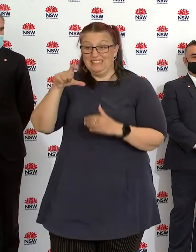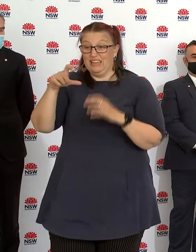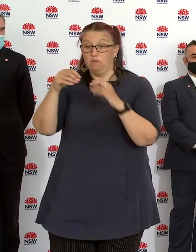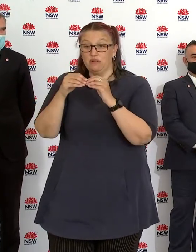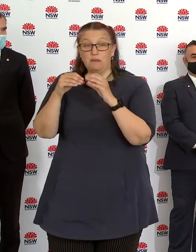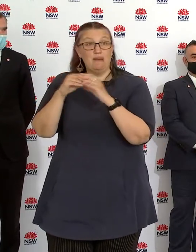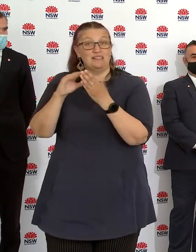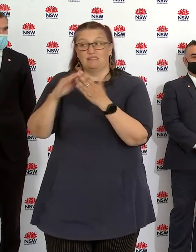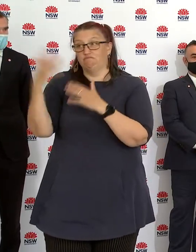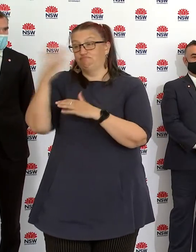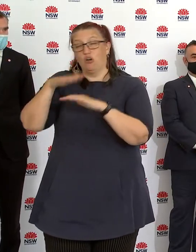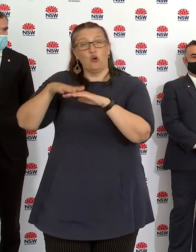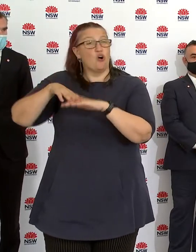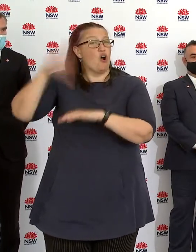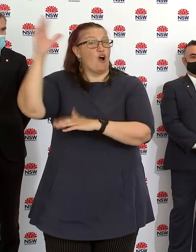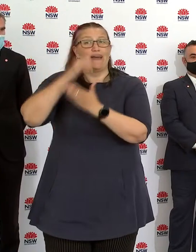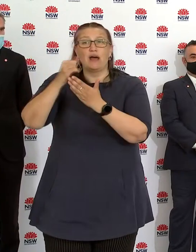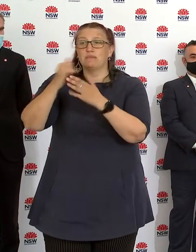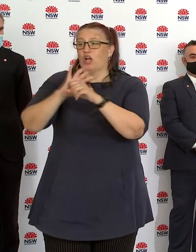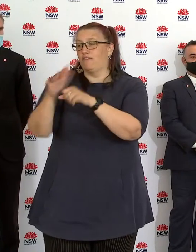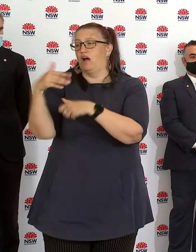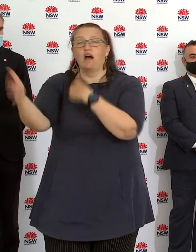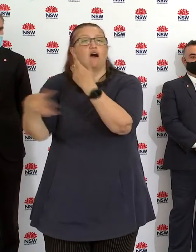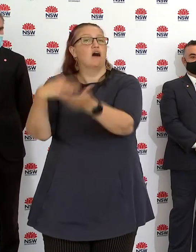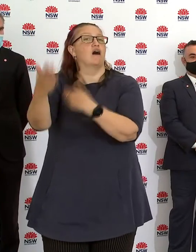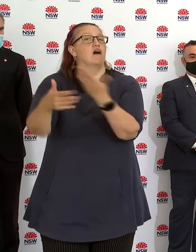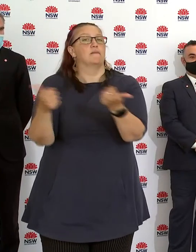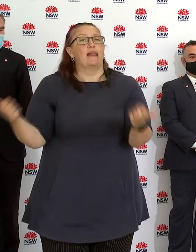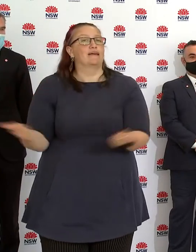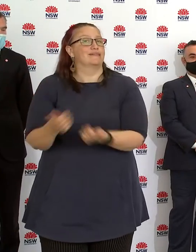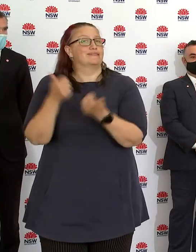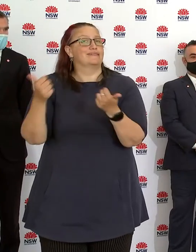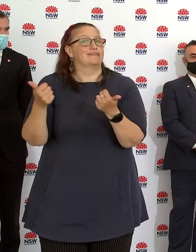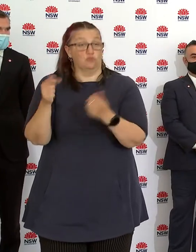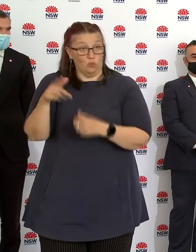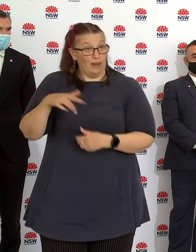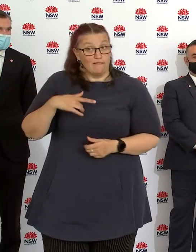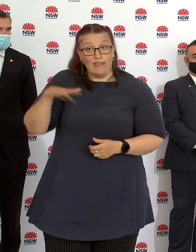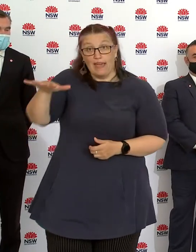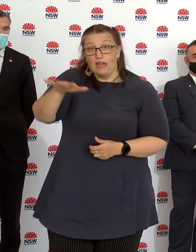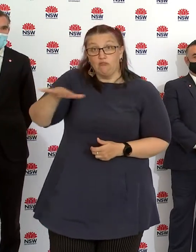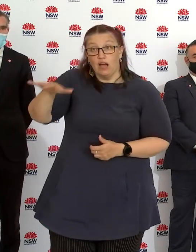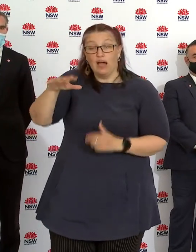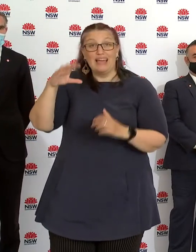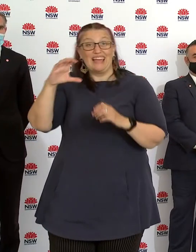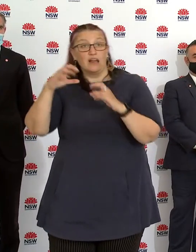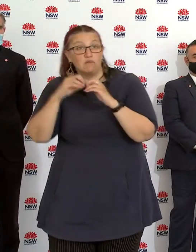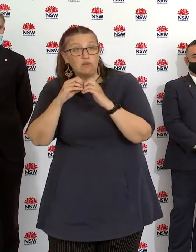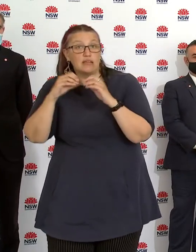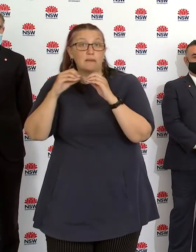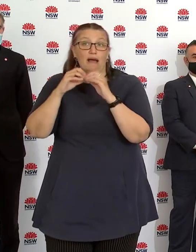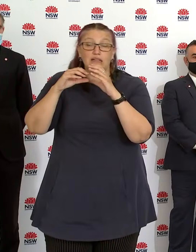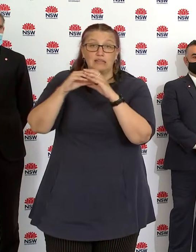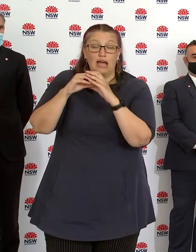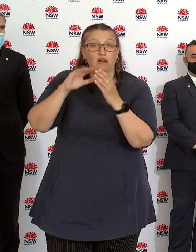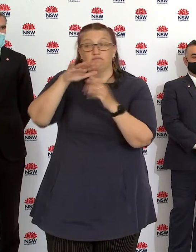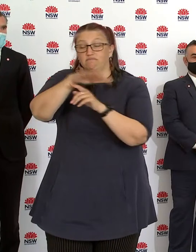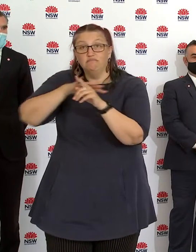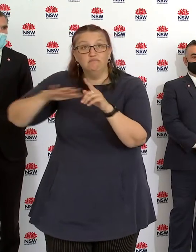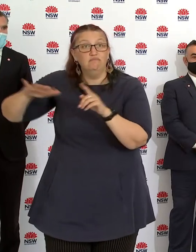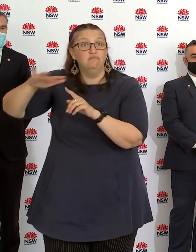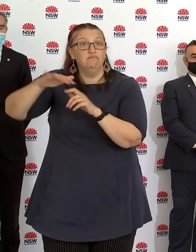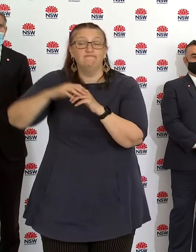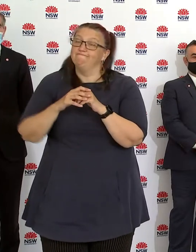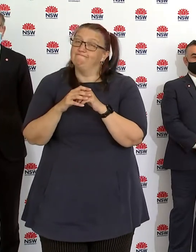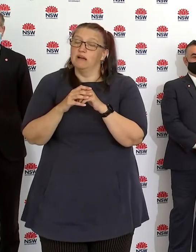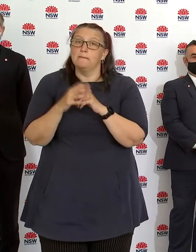spot where most cases are being generated. So if you live in the Canterbury Bankstown local government area, please get tested every three days if